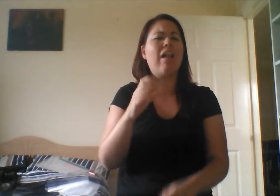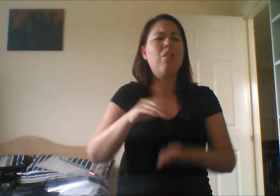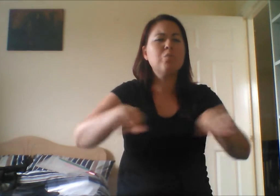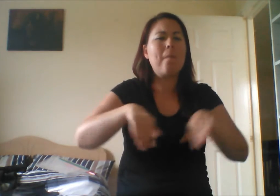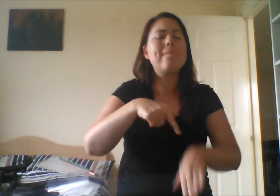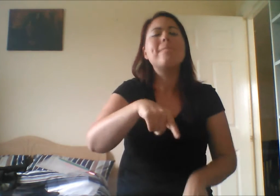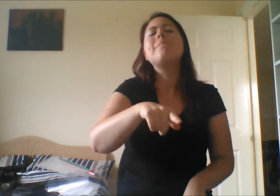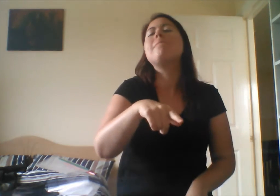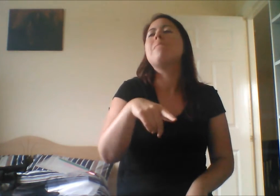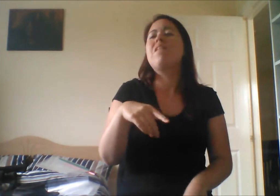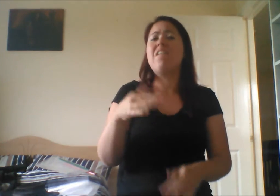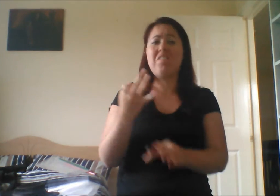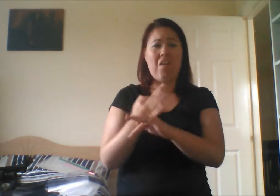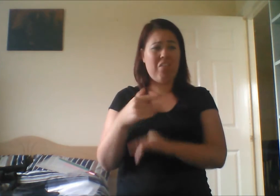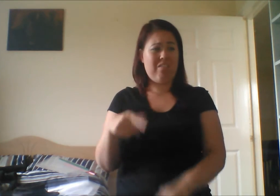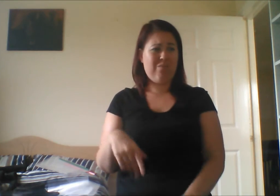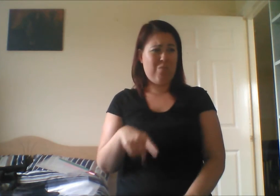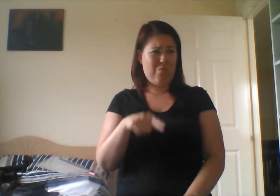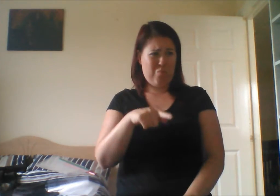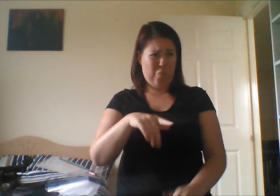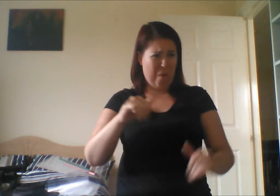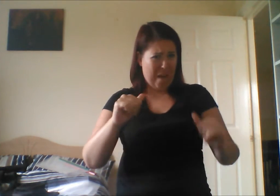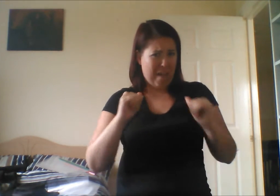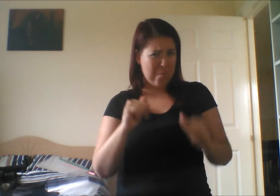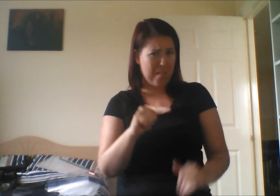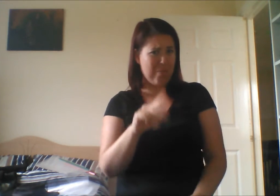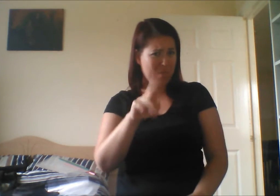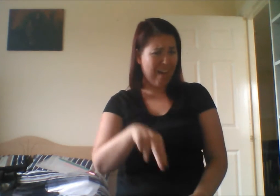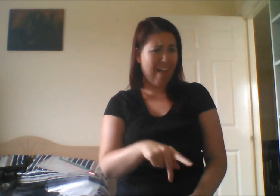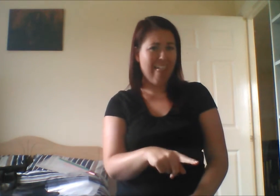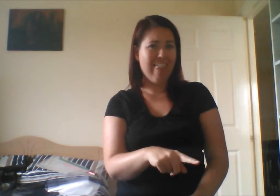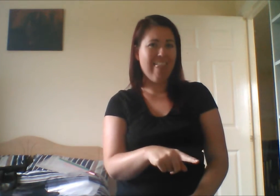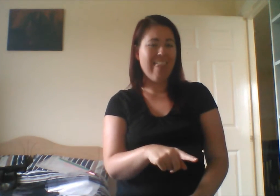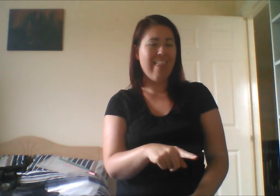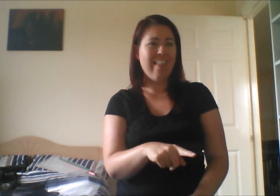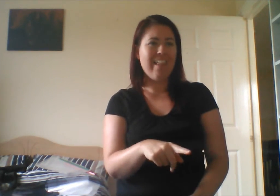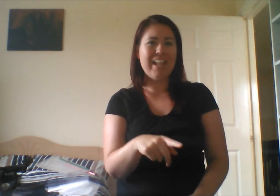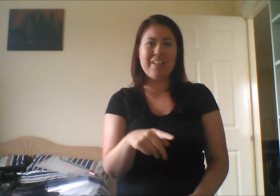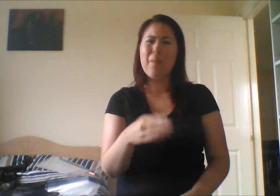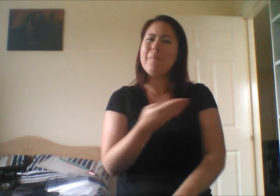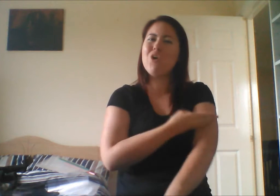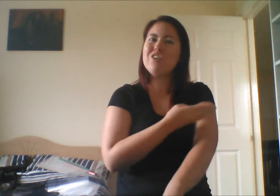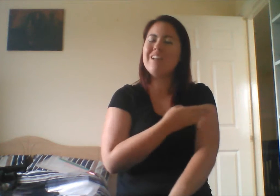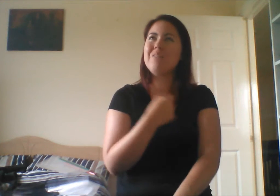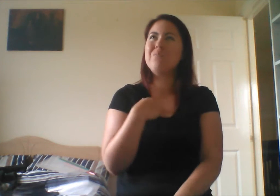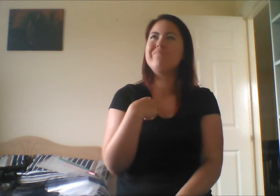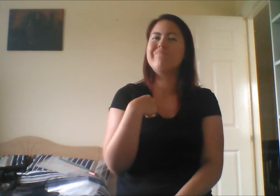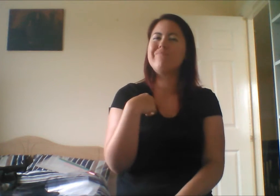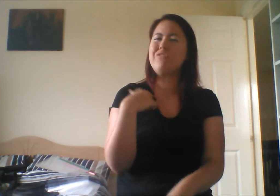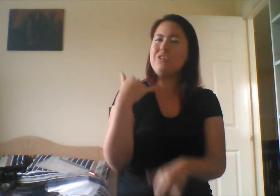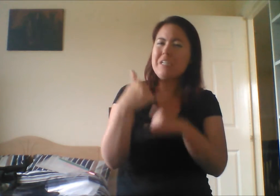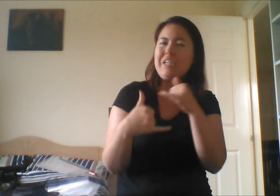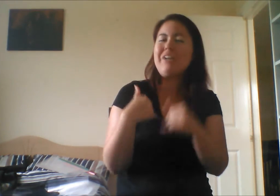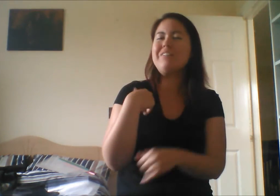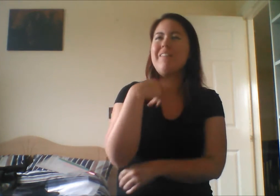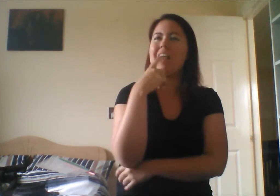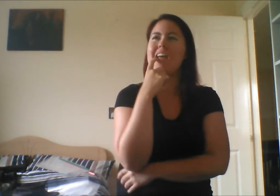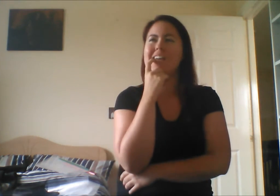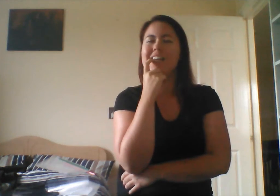And then, for years and years, she had been thinking about this swim, and she decided last, it was in 2012, that she wanted